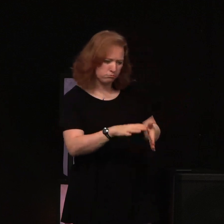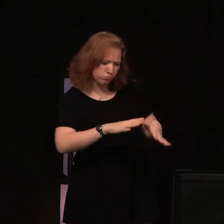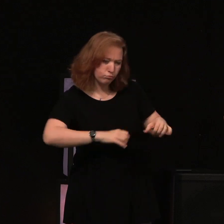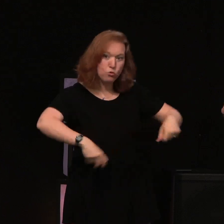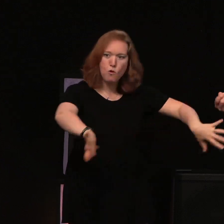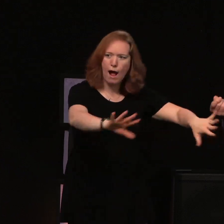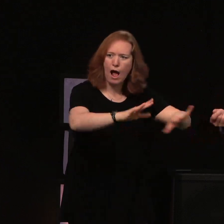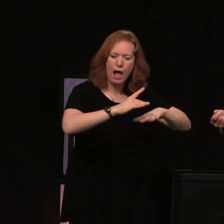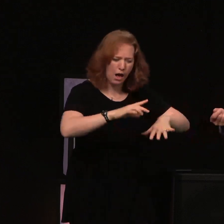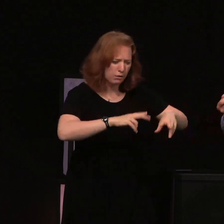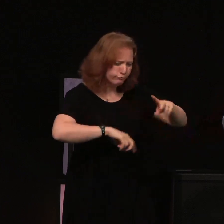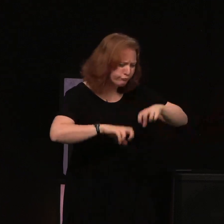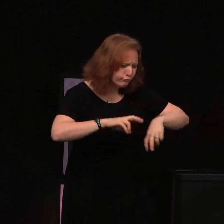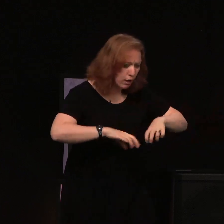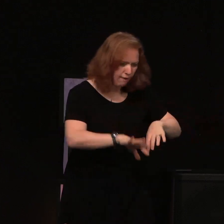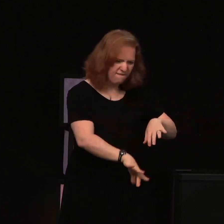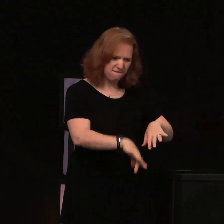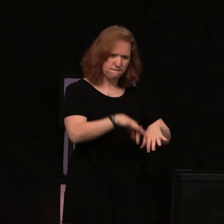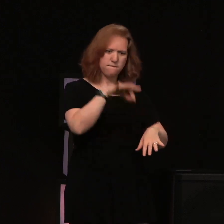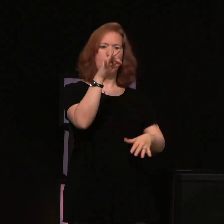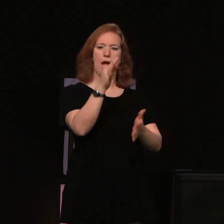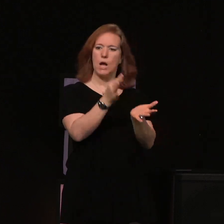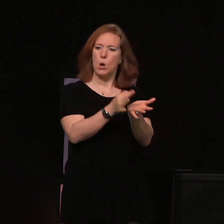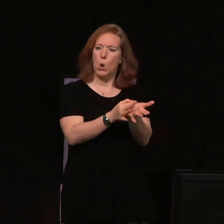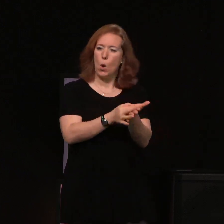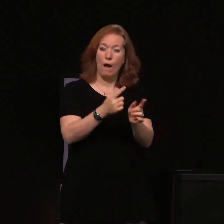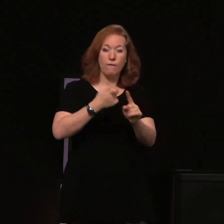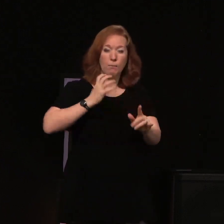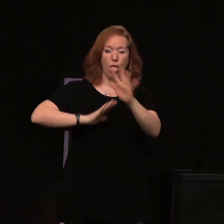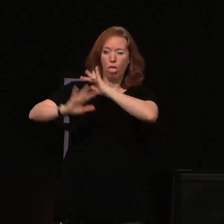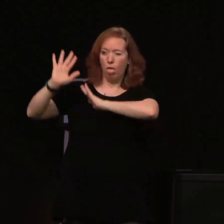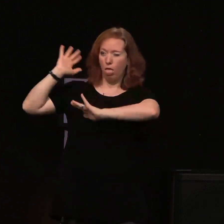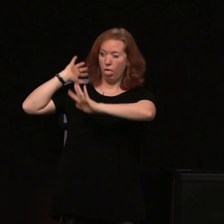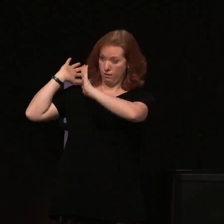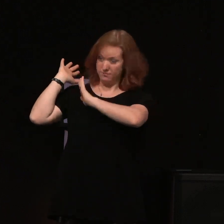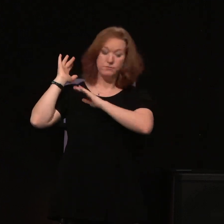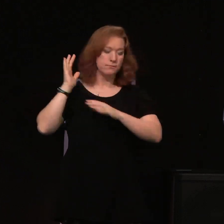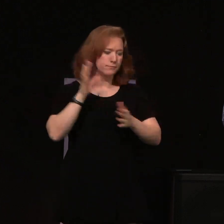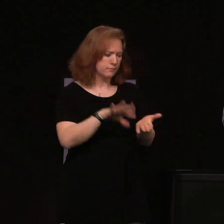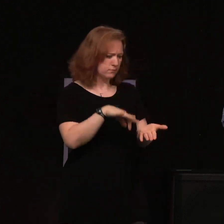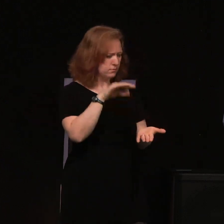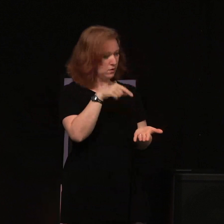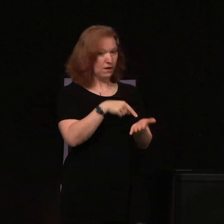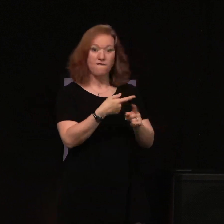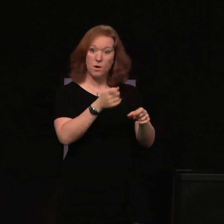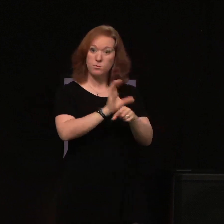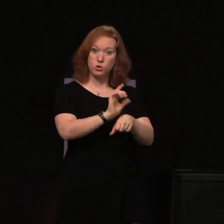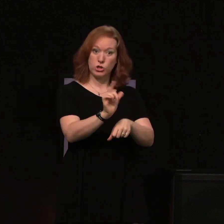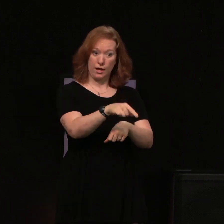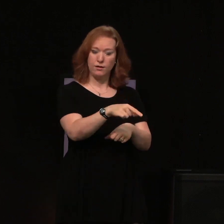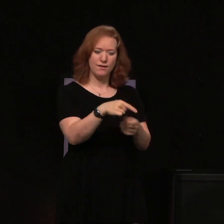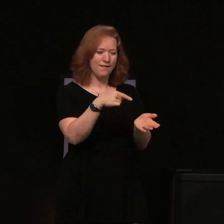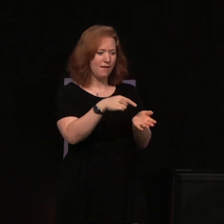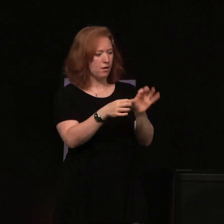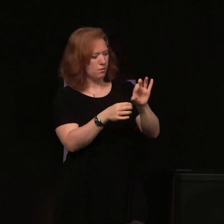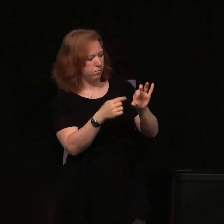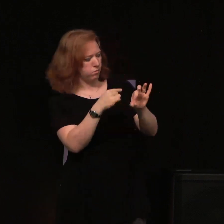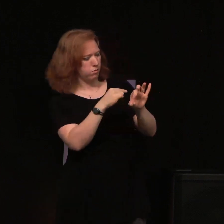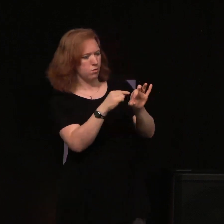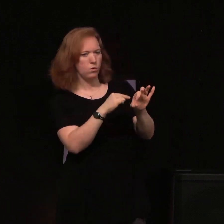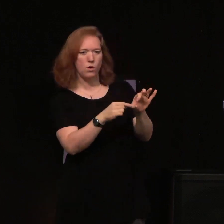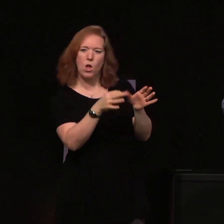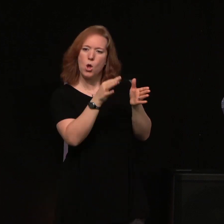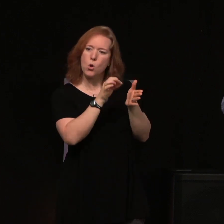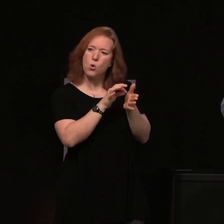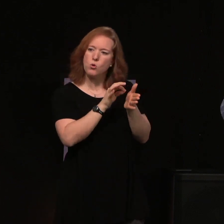were produced during the time of Laodicea and Church L. and on those coins, they proudly inscribed the